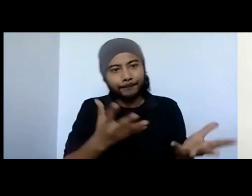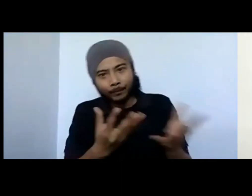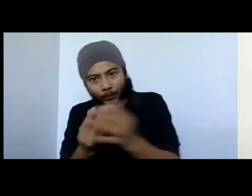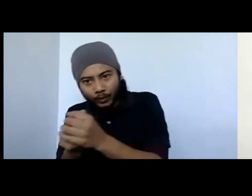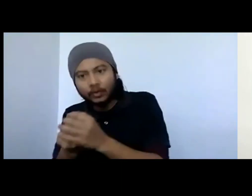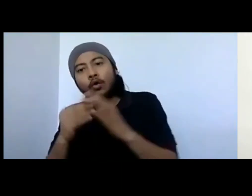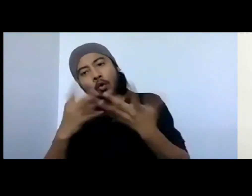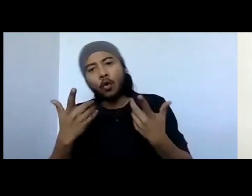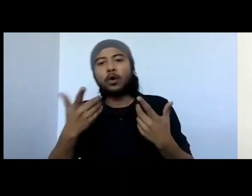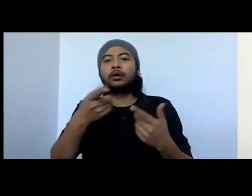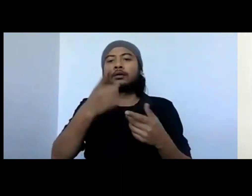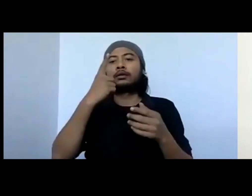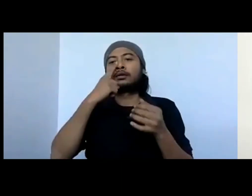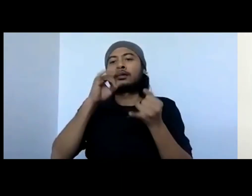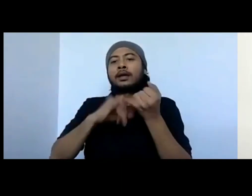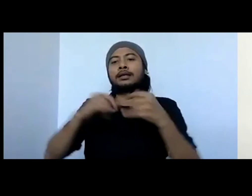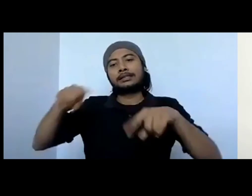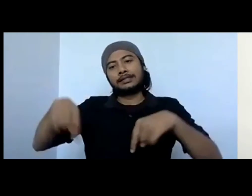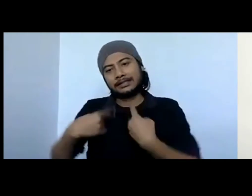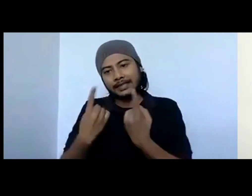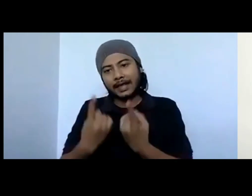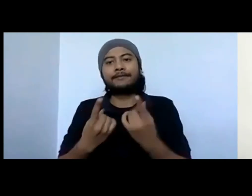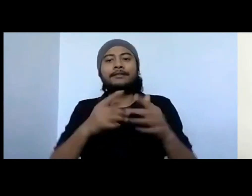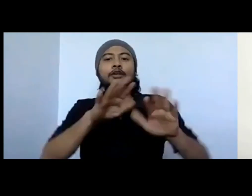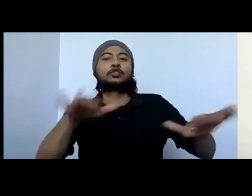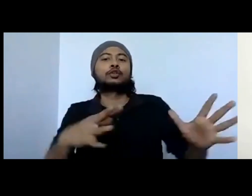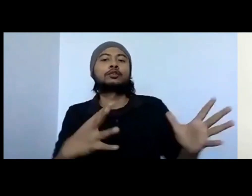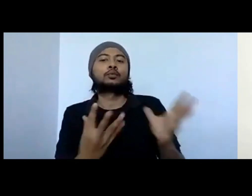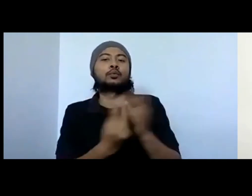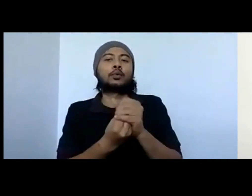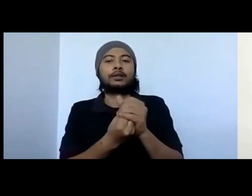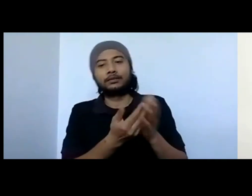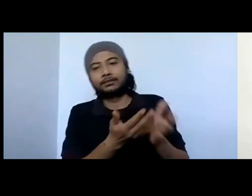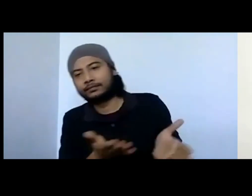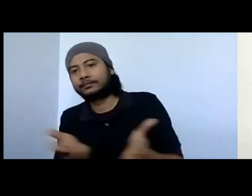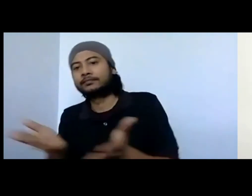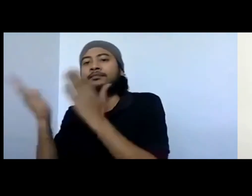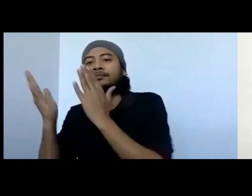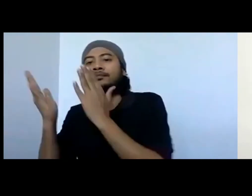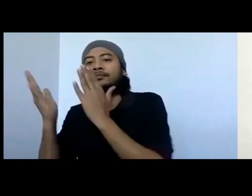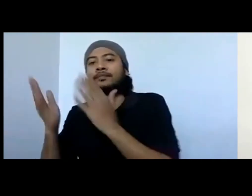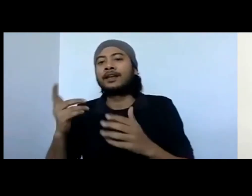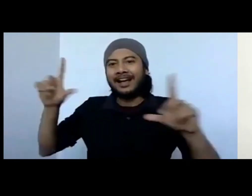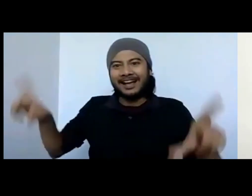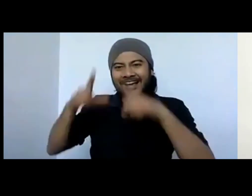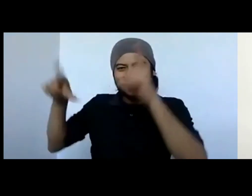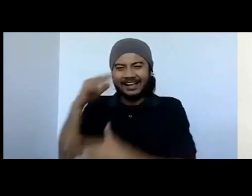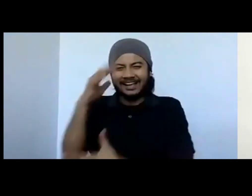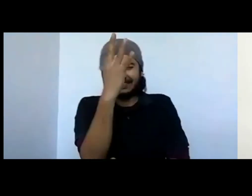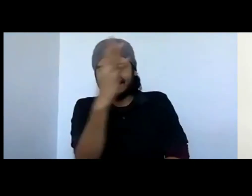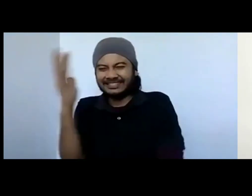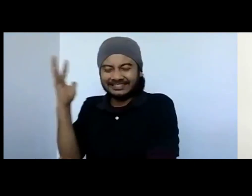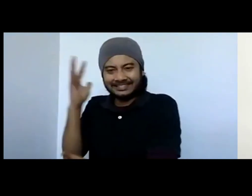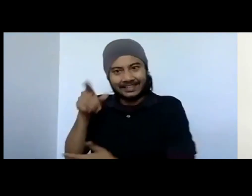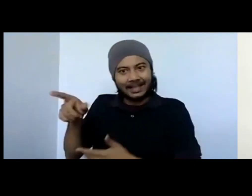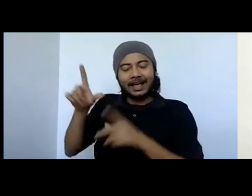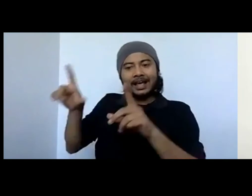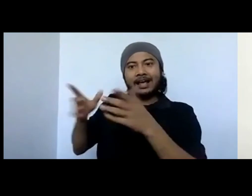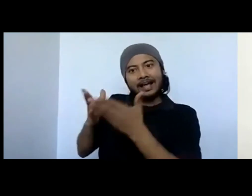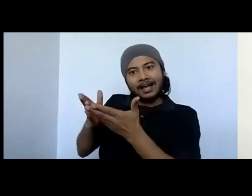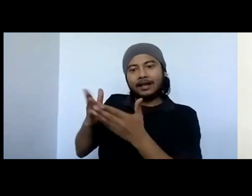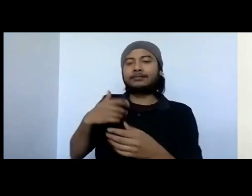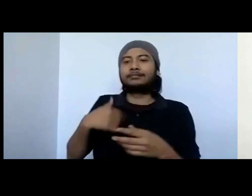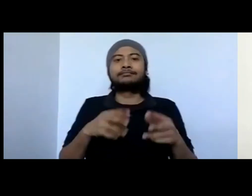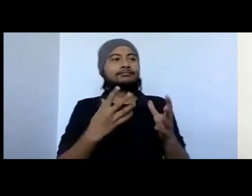come, we go along, we take a tread along the forest and we try and observe things around